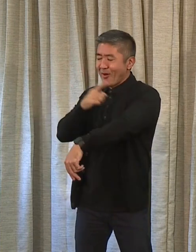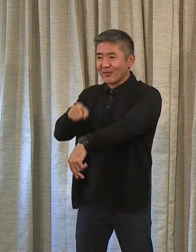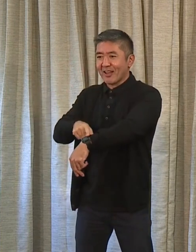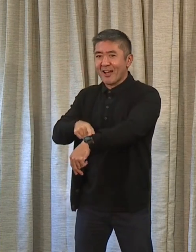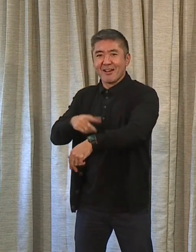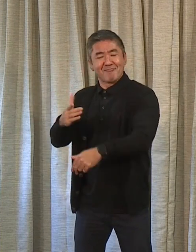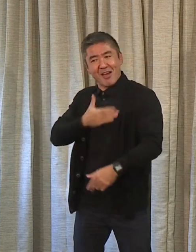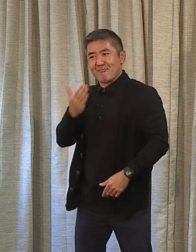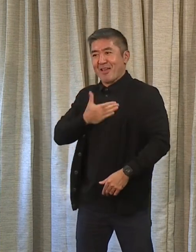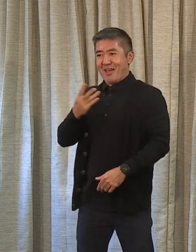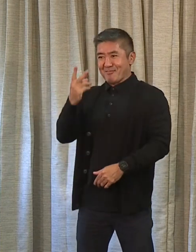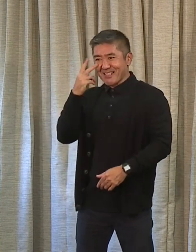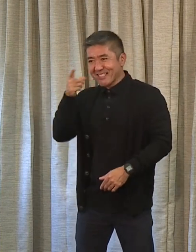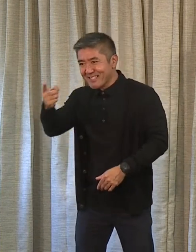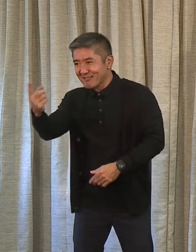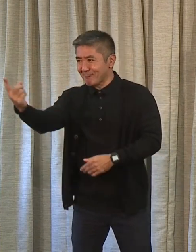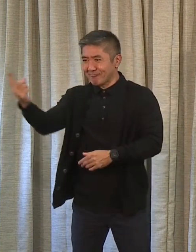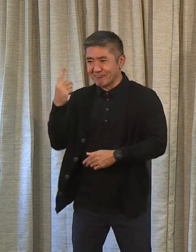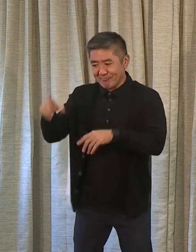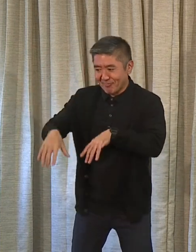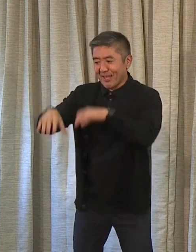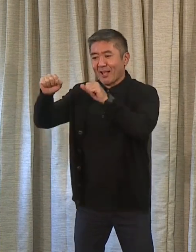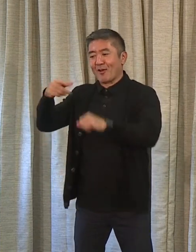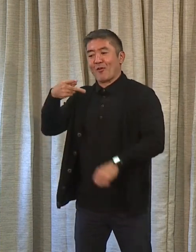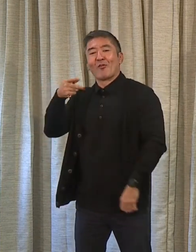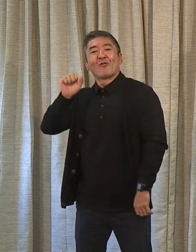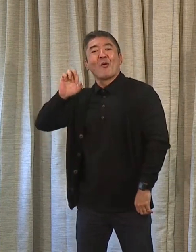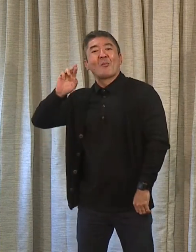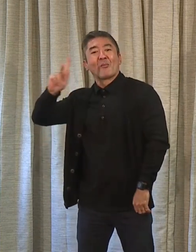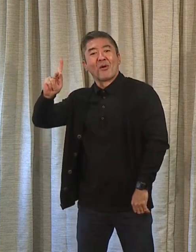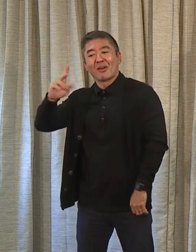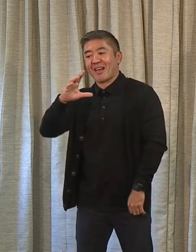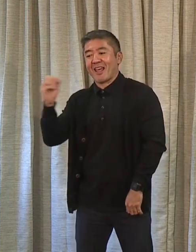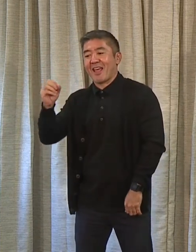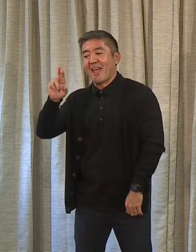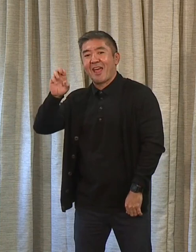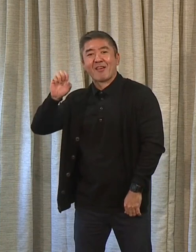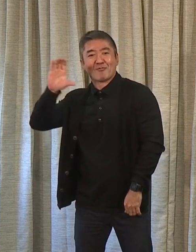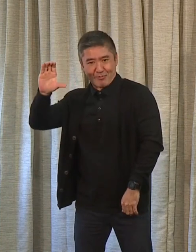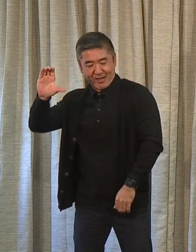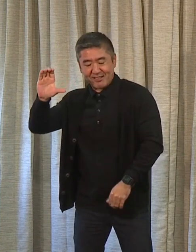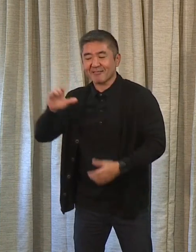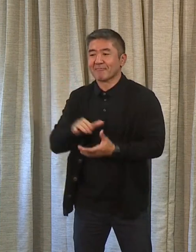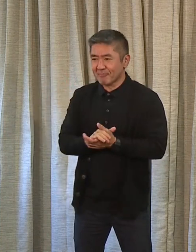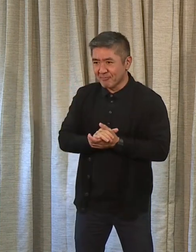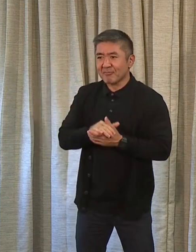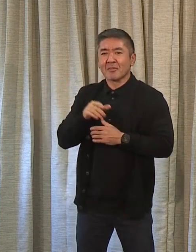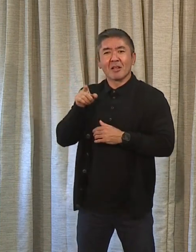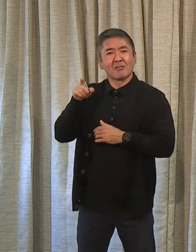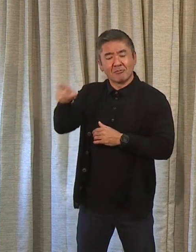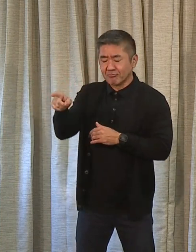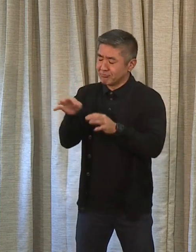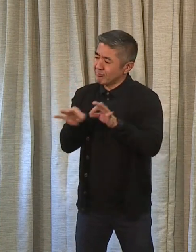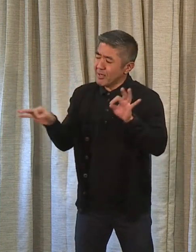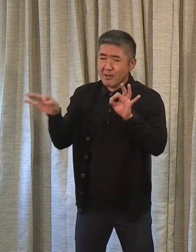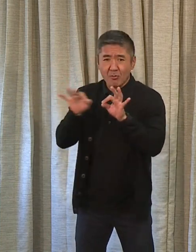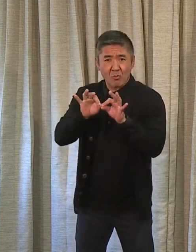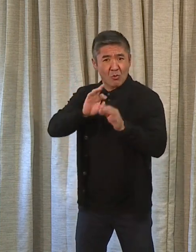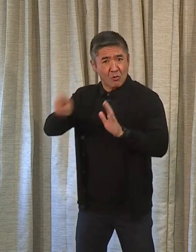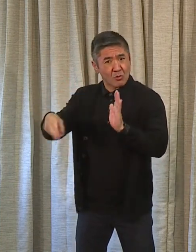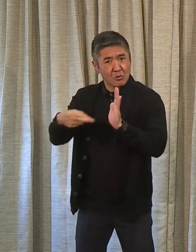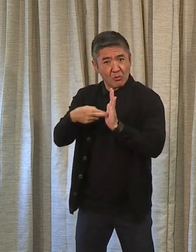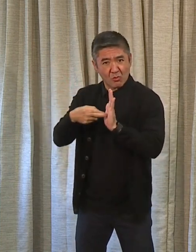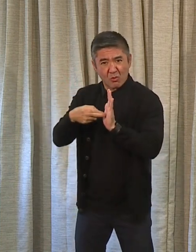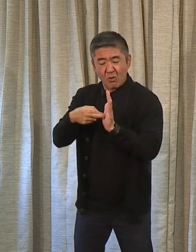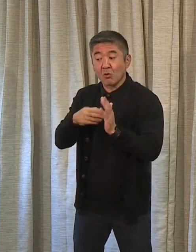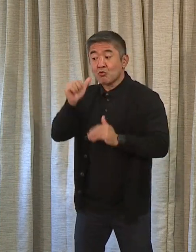come forward and want to take over Parks and Rec. It's something that's very deeply personal to us. Laura has also been very instrumental in what we're